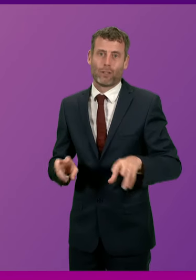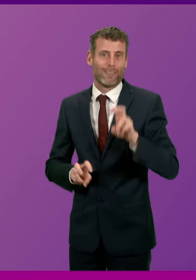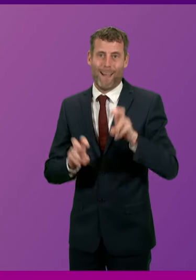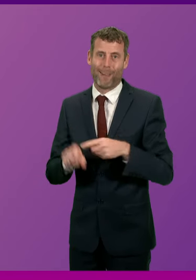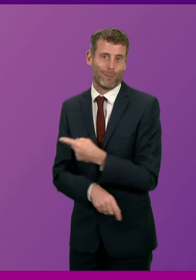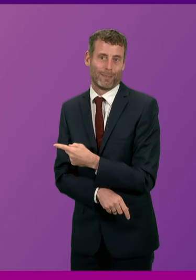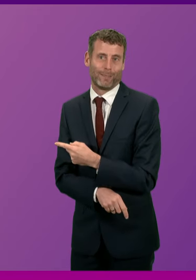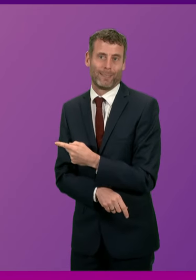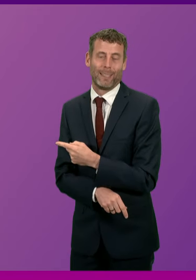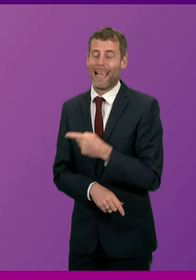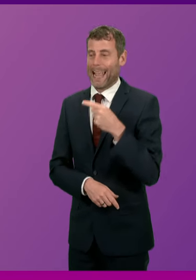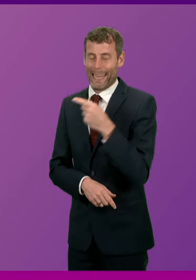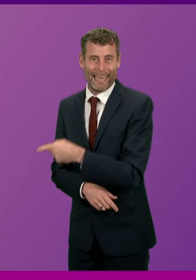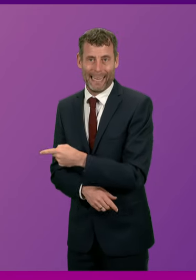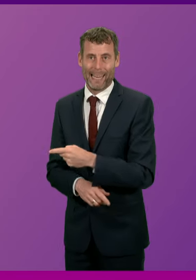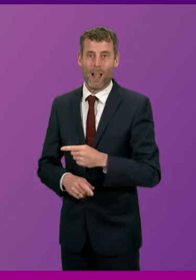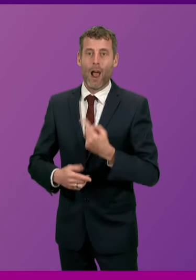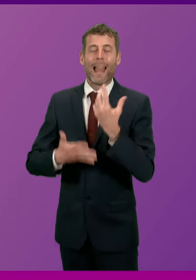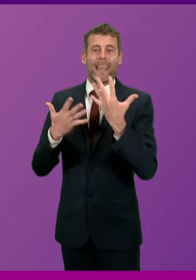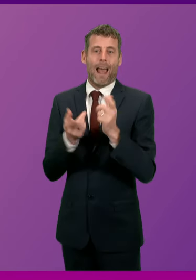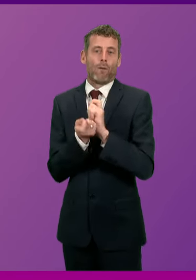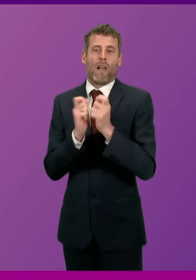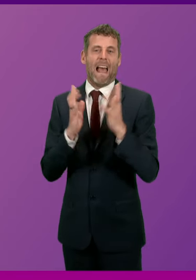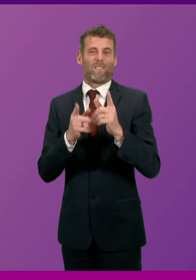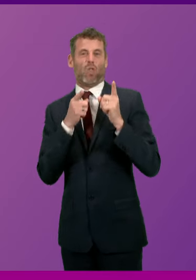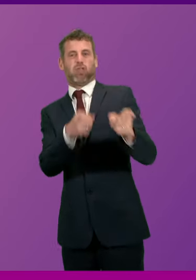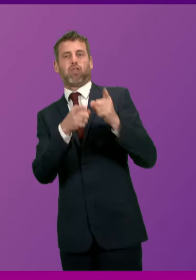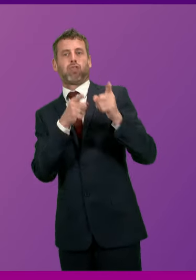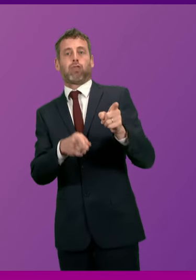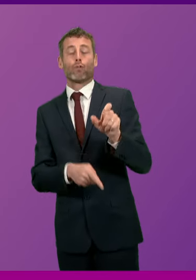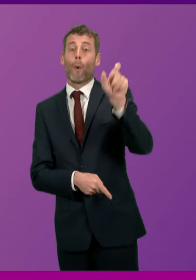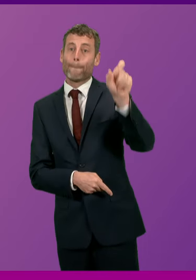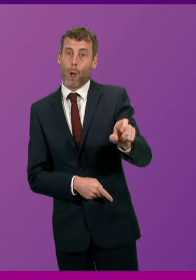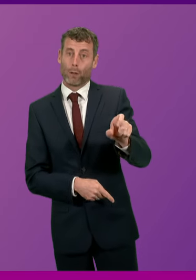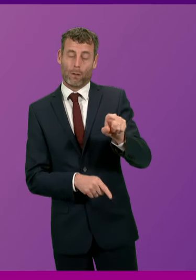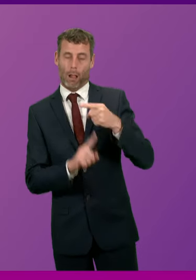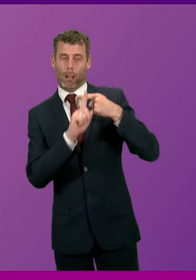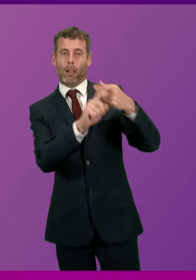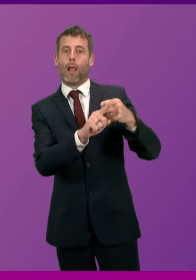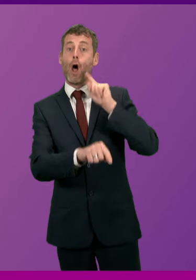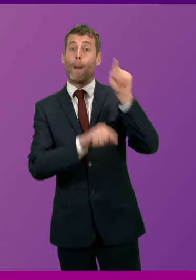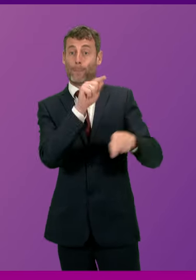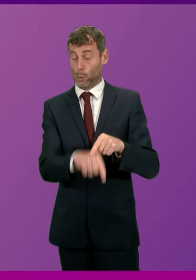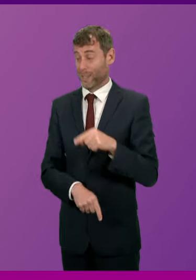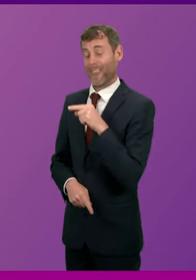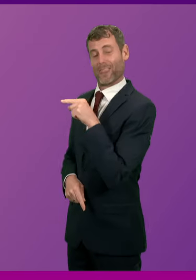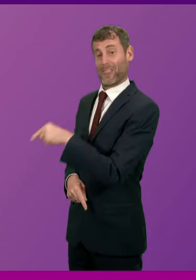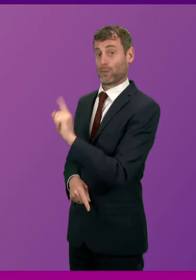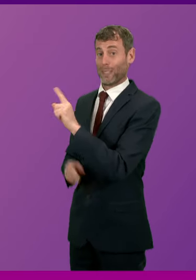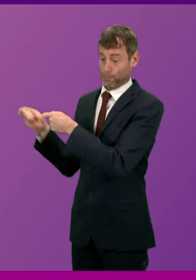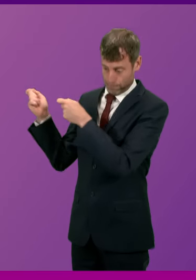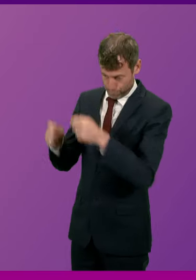cannot do anything other than resort to nasty personal abuse. That's what Mr Ross contributes to this Parliament.